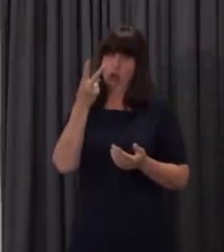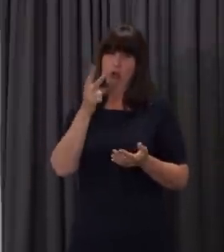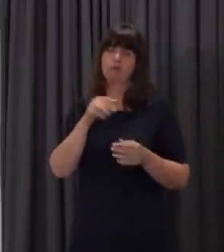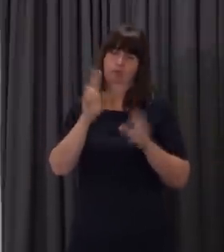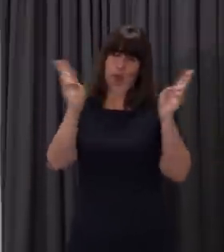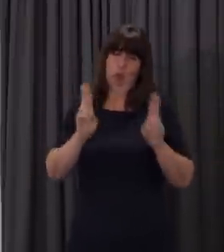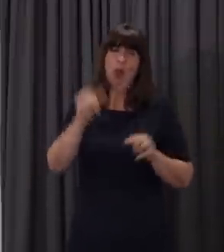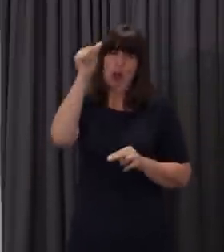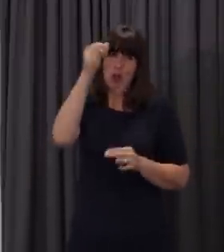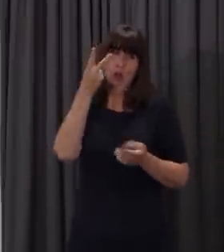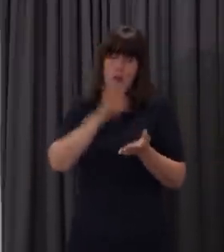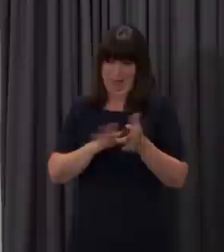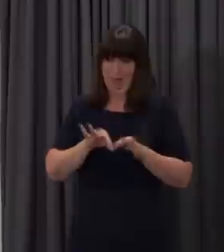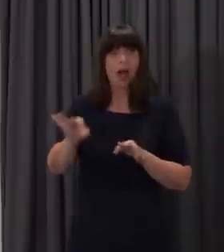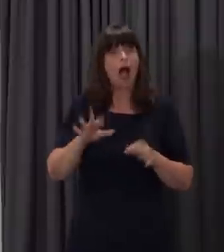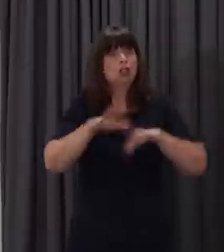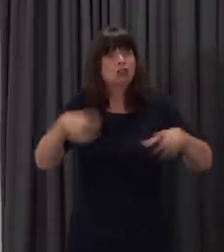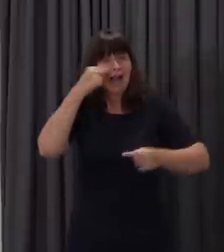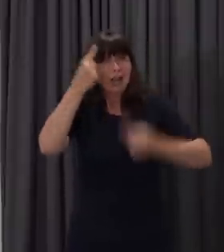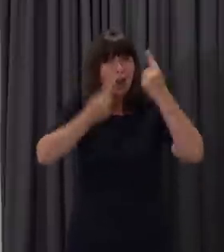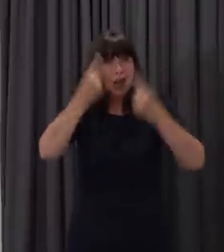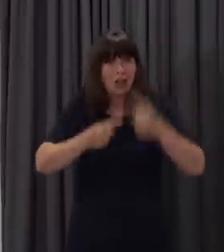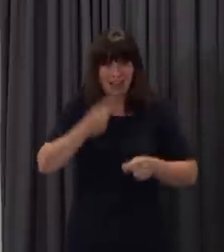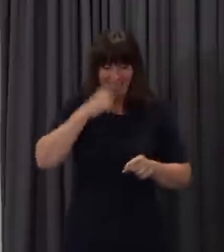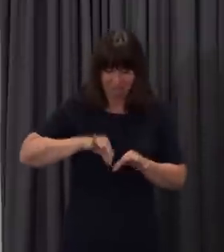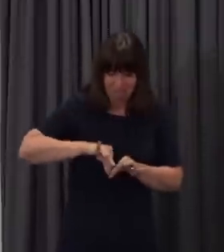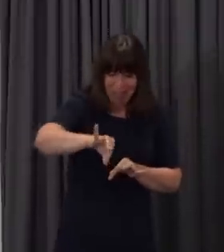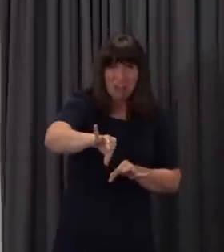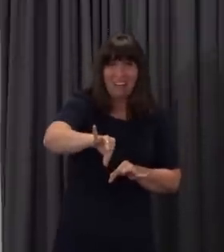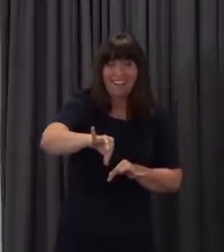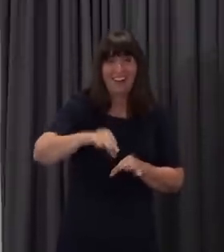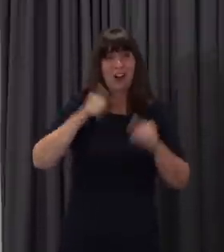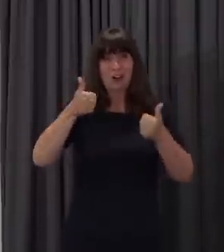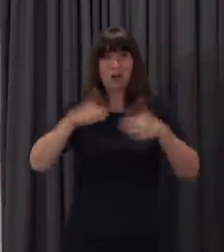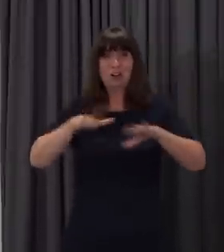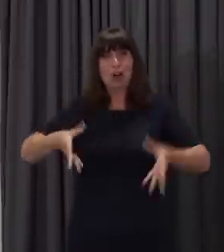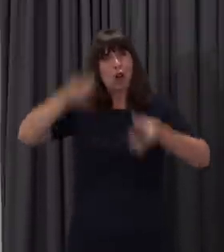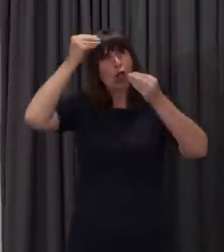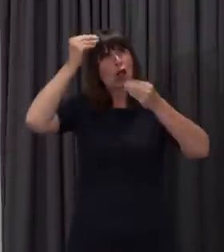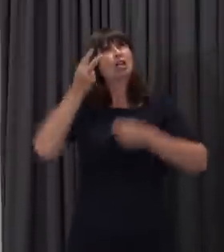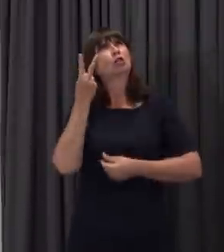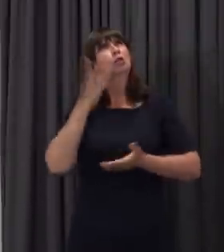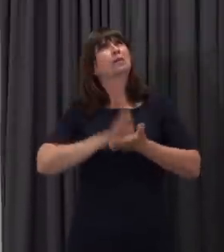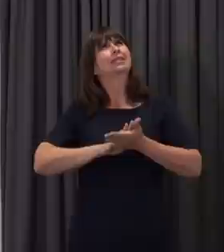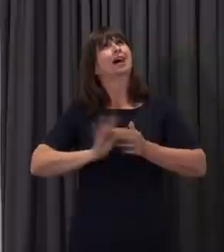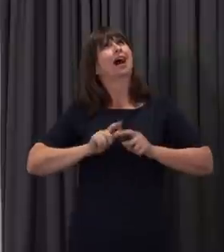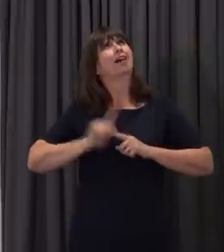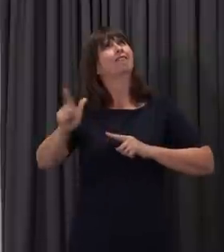Indeed, that's a good learning opportunity. The children can check, perhaps, when they get there. It's a good learning. It's a good numeracy opportunity.